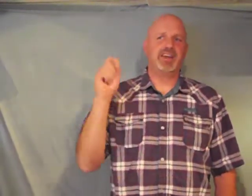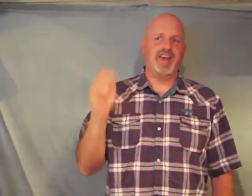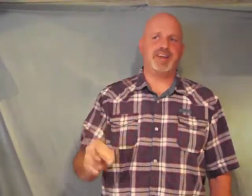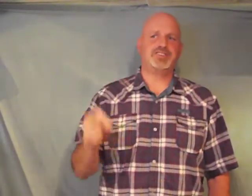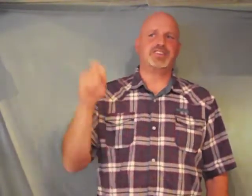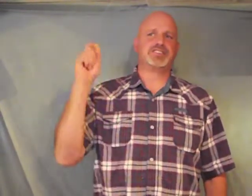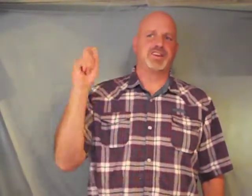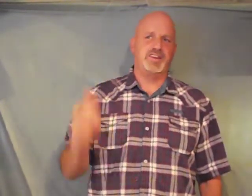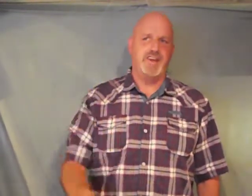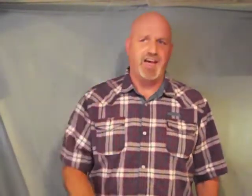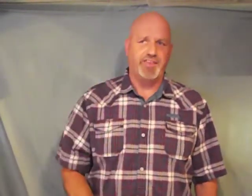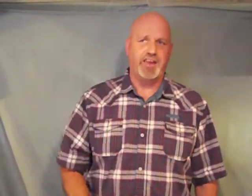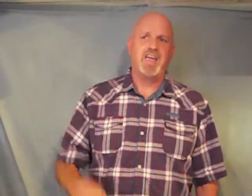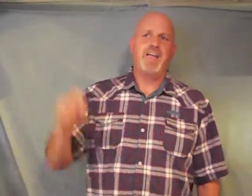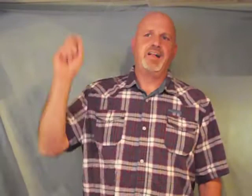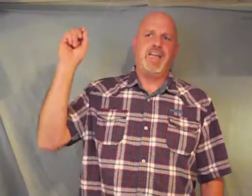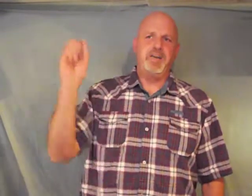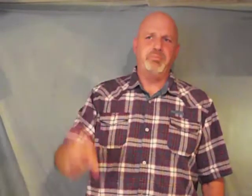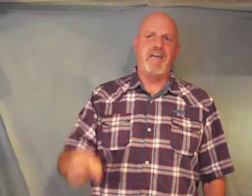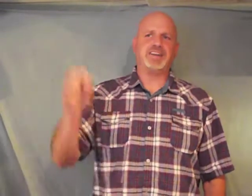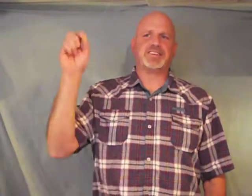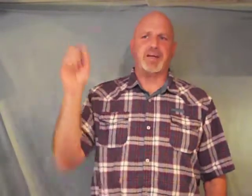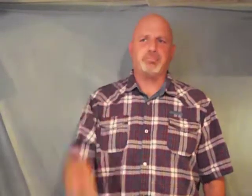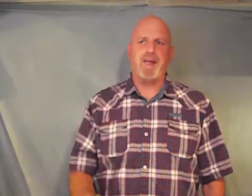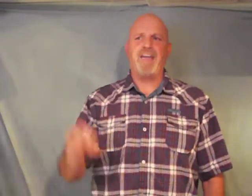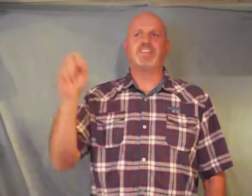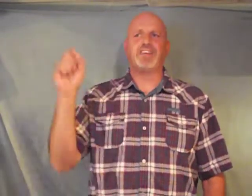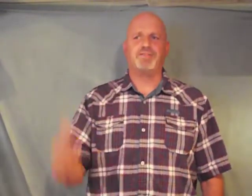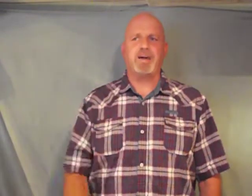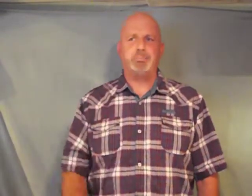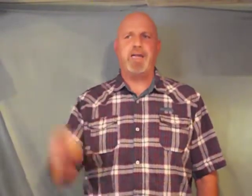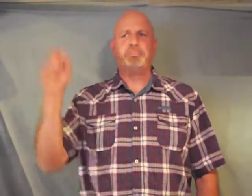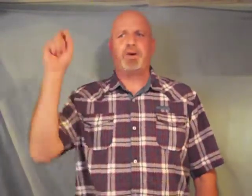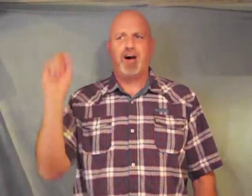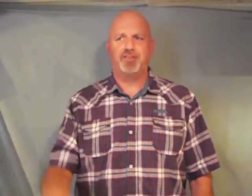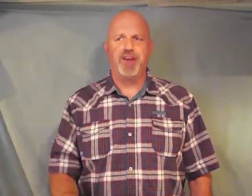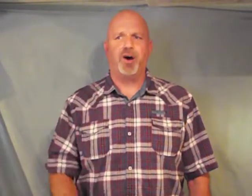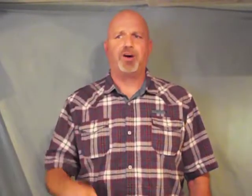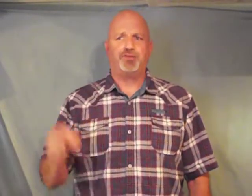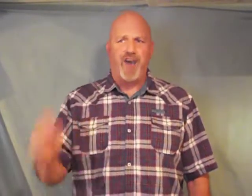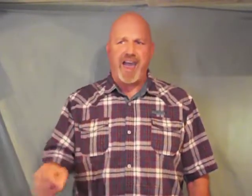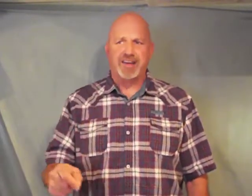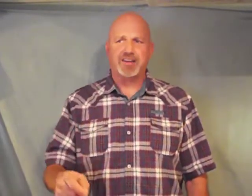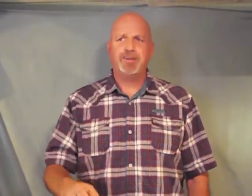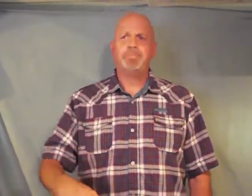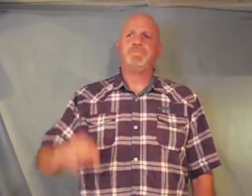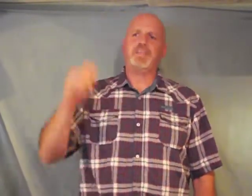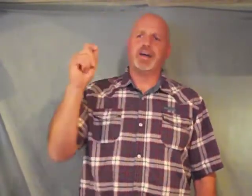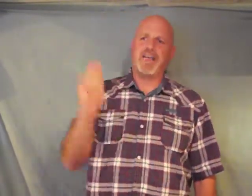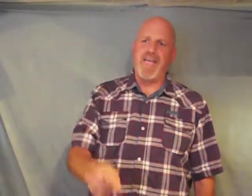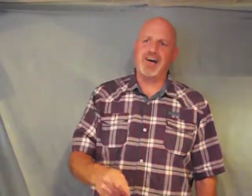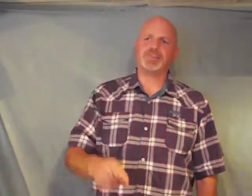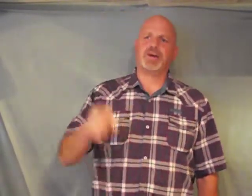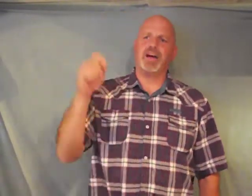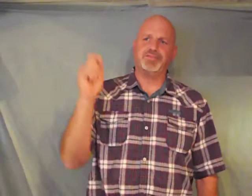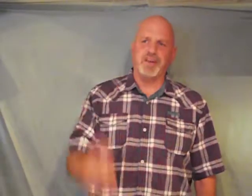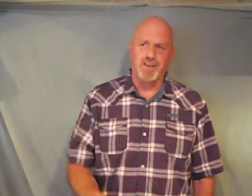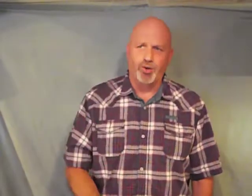nations to nothing he makes the plans of the people of no effect the counsel of the Lord